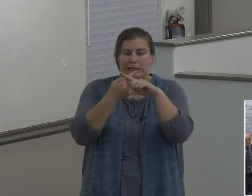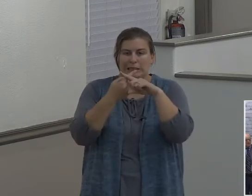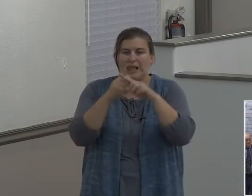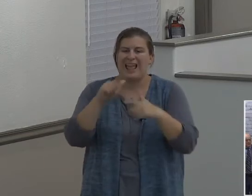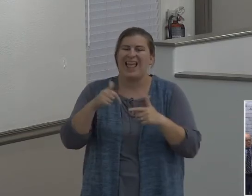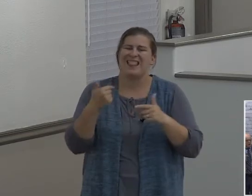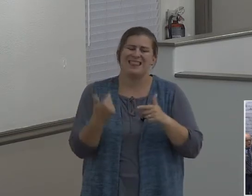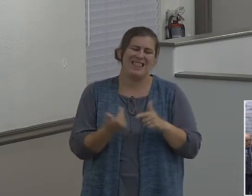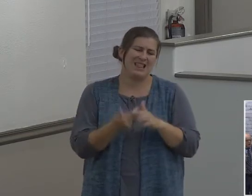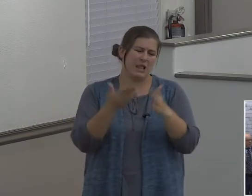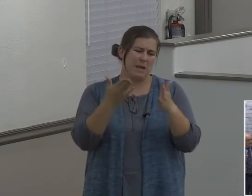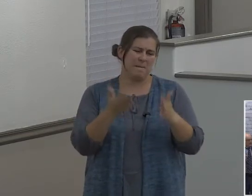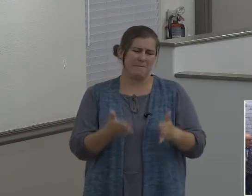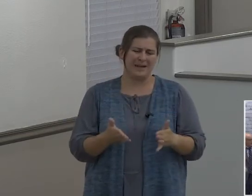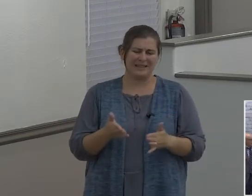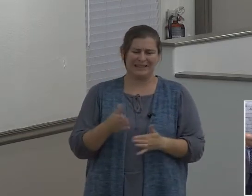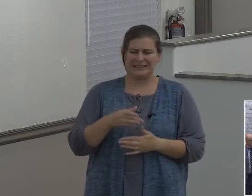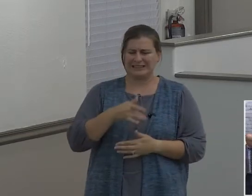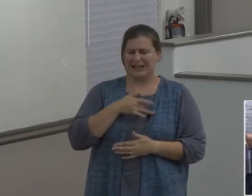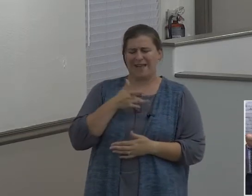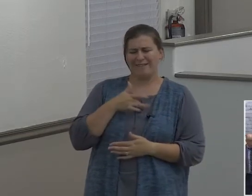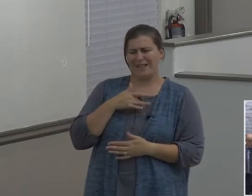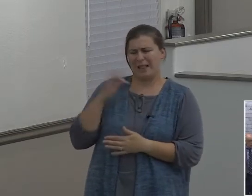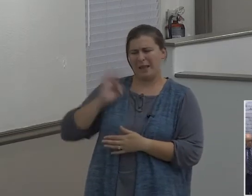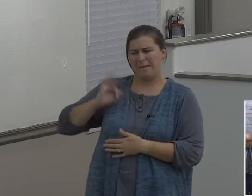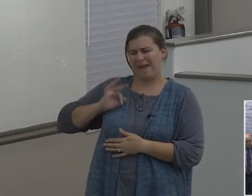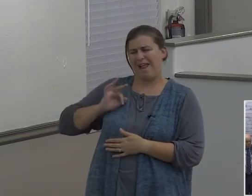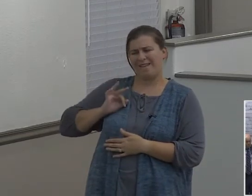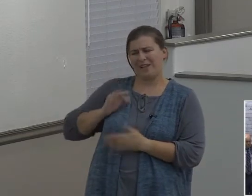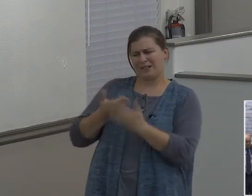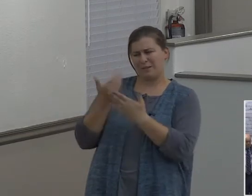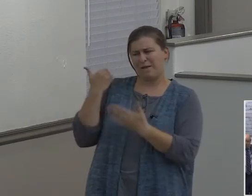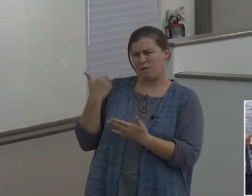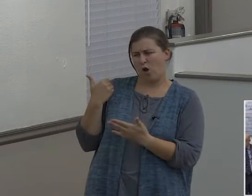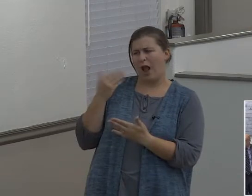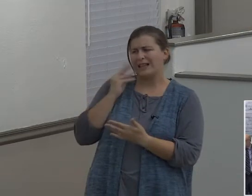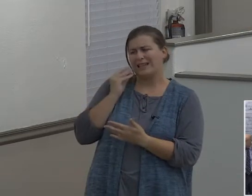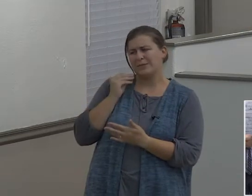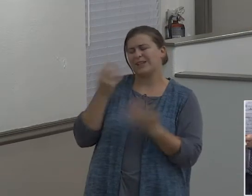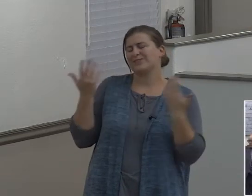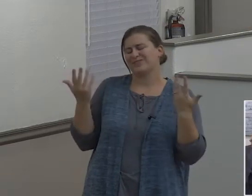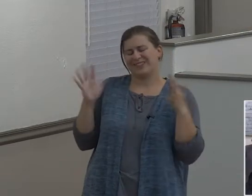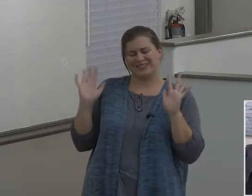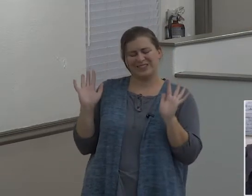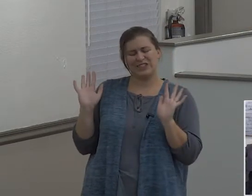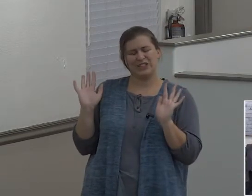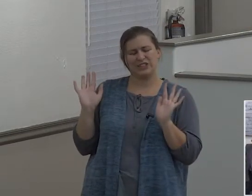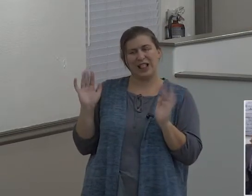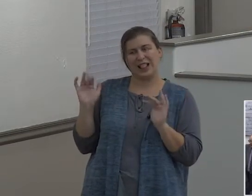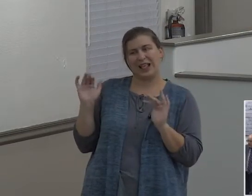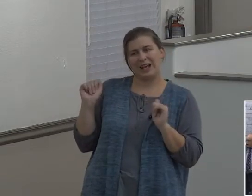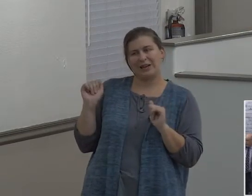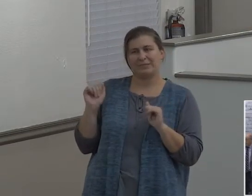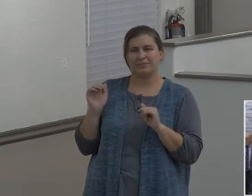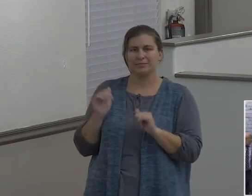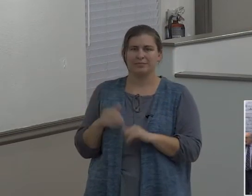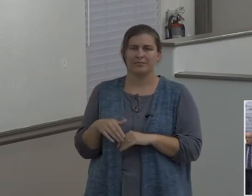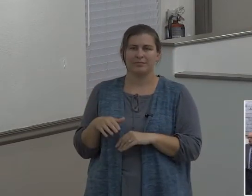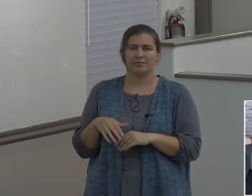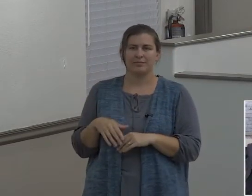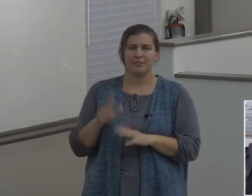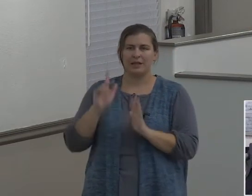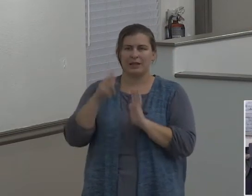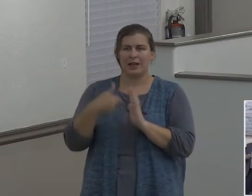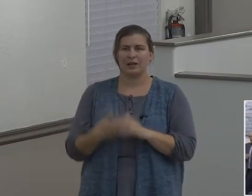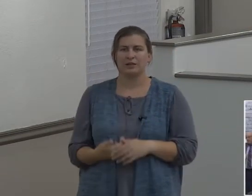bennies here that I used to experience. So, toodaloo. I'm out of here, because